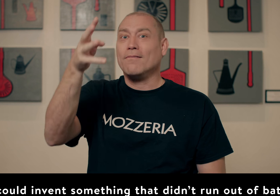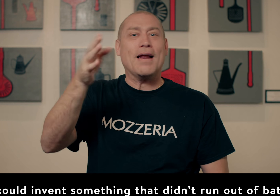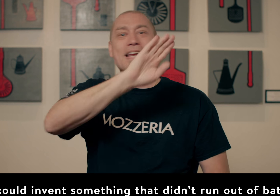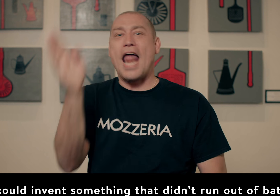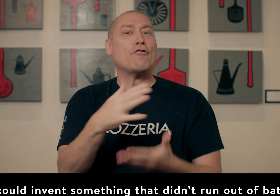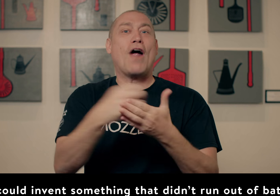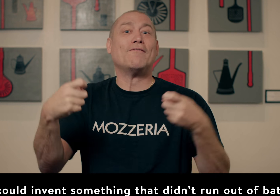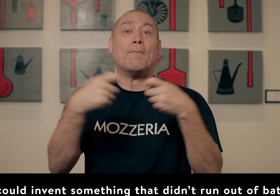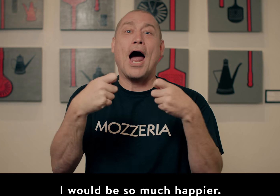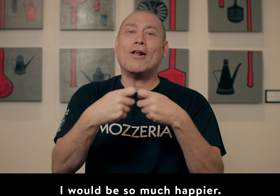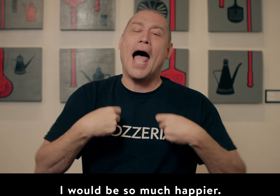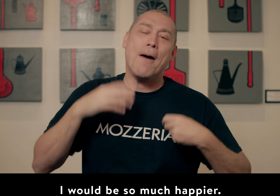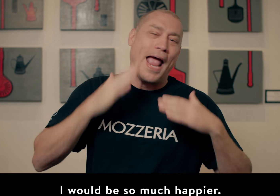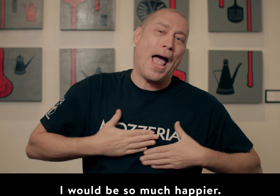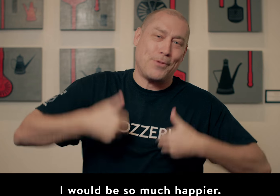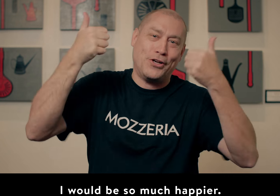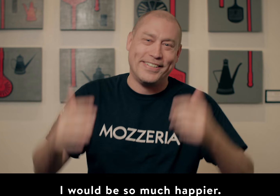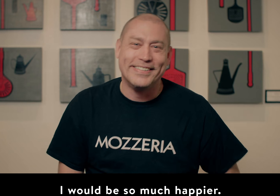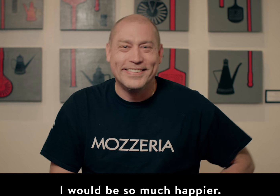run out of batteries, I would be so much happier.